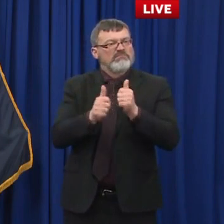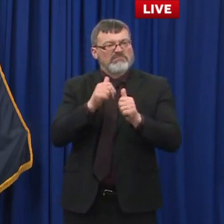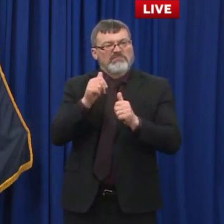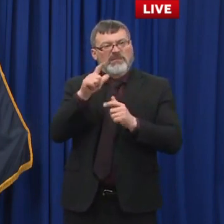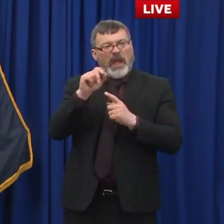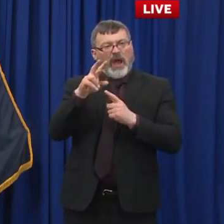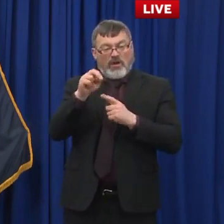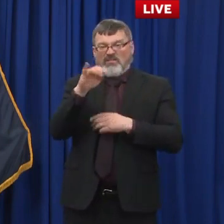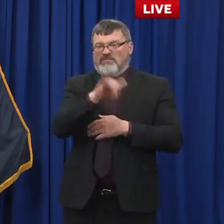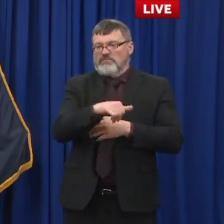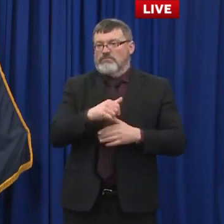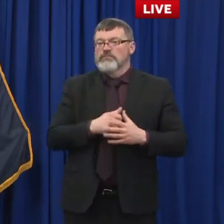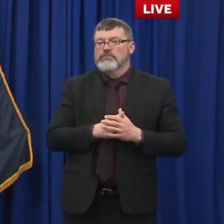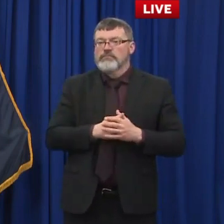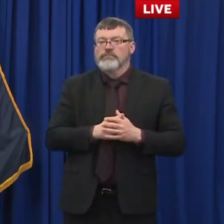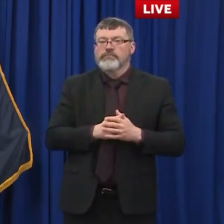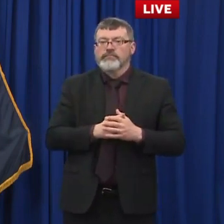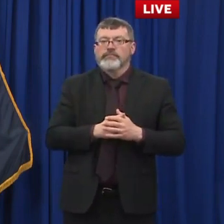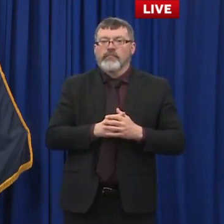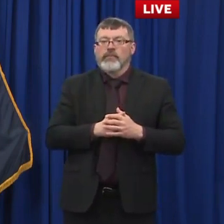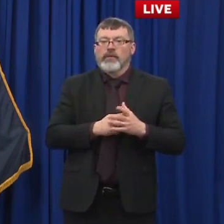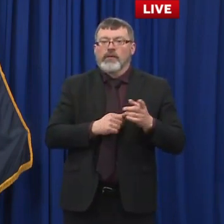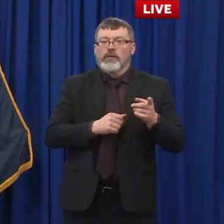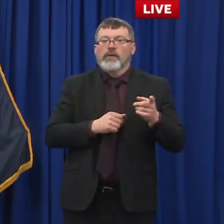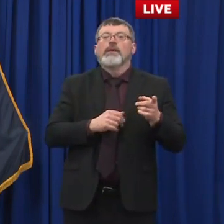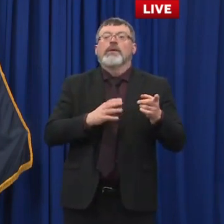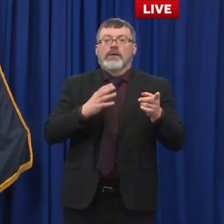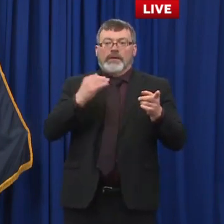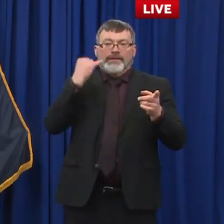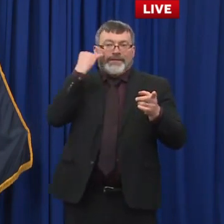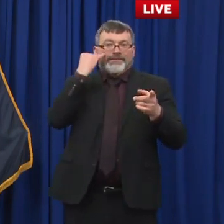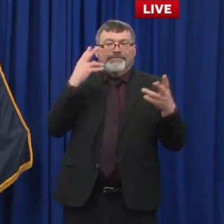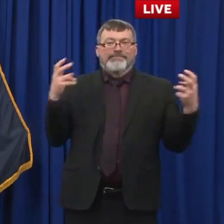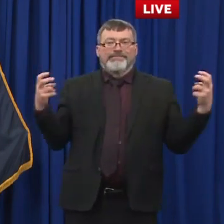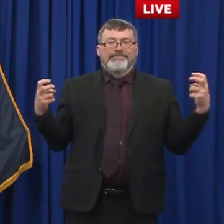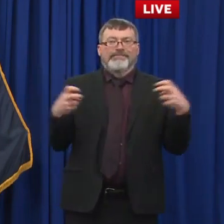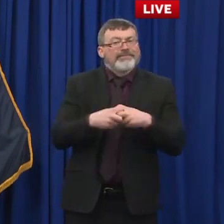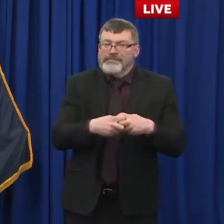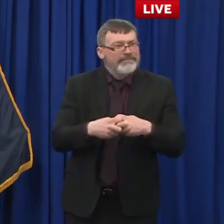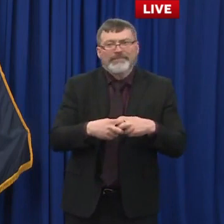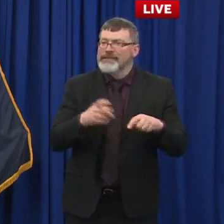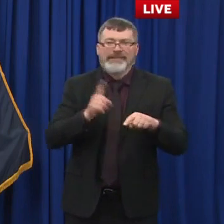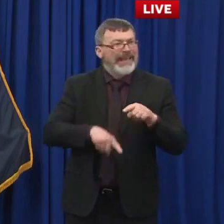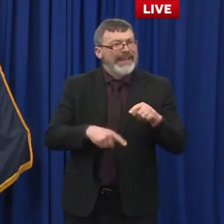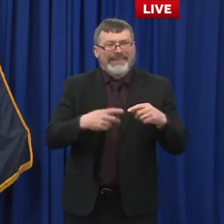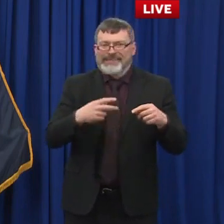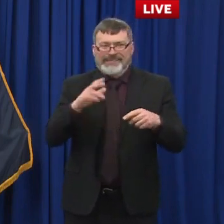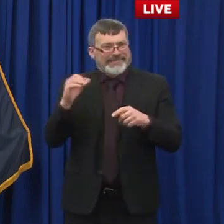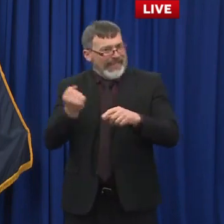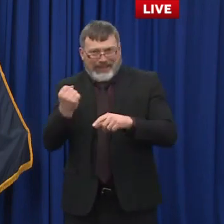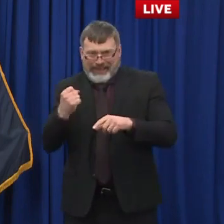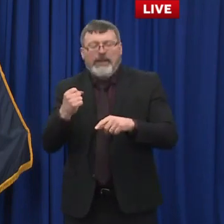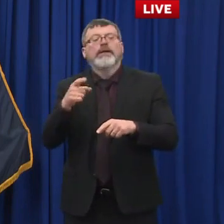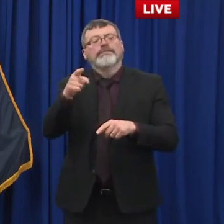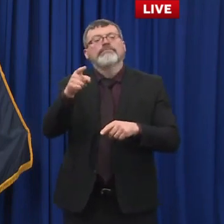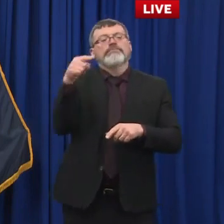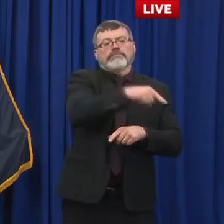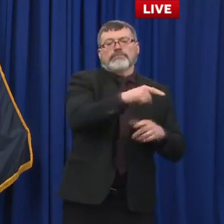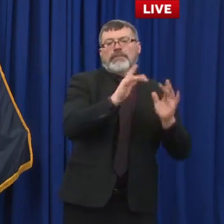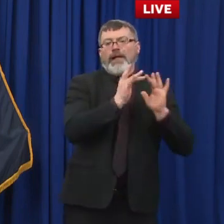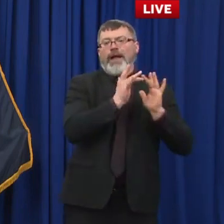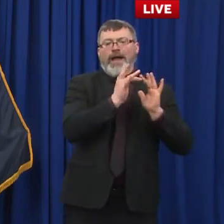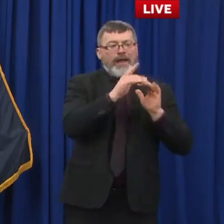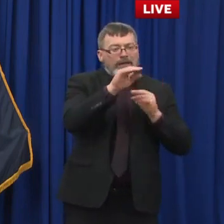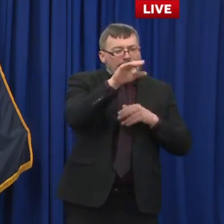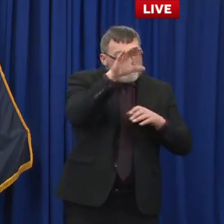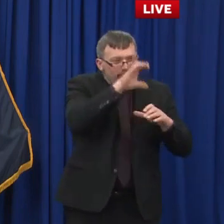us at 211 to reschedule. So just want to reiterate that no appointments have been canceled. Everyone who wants to get vaccinated this